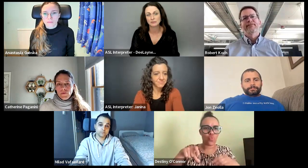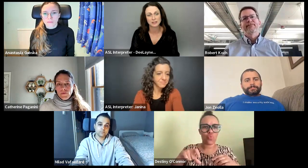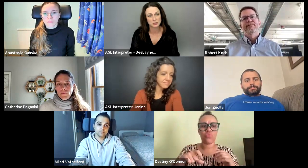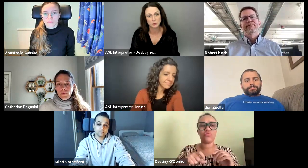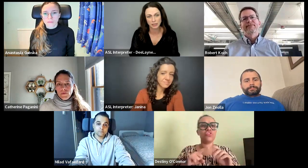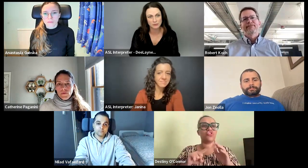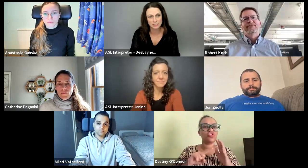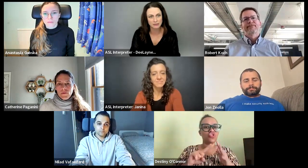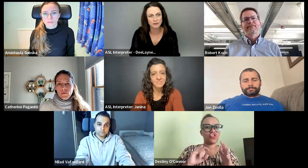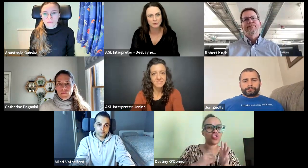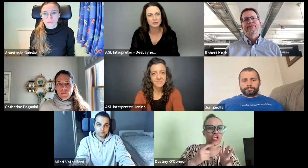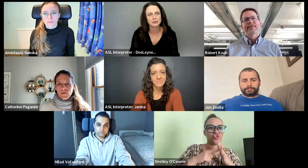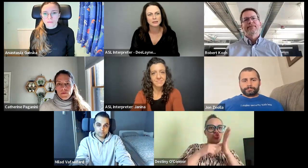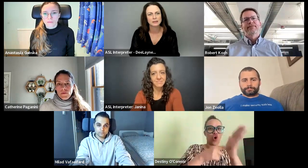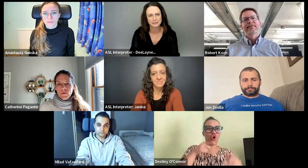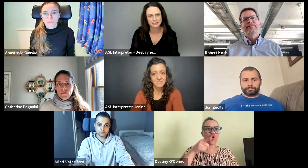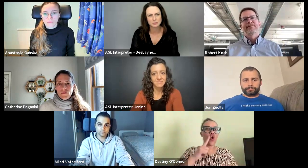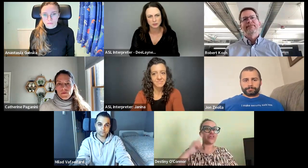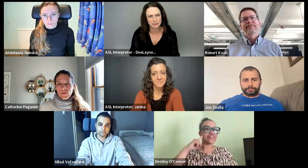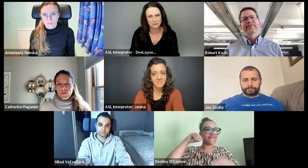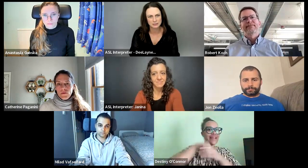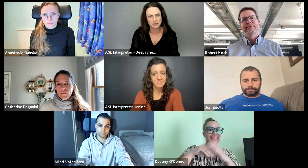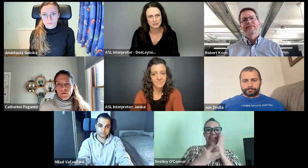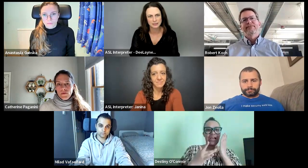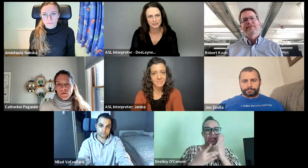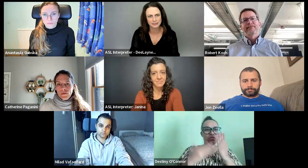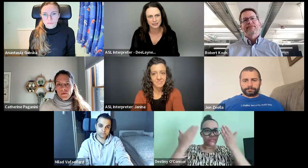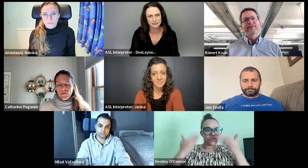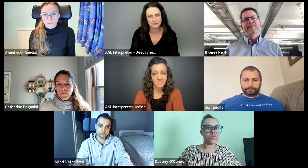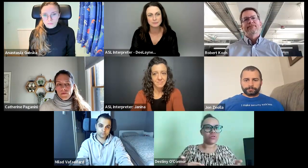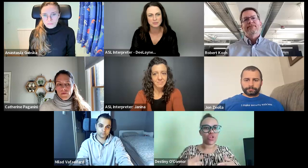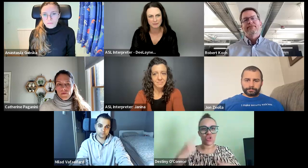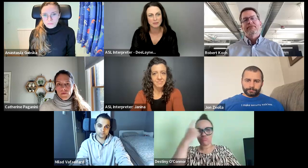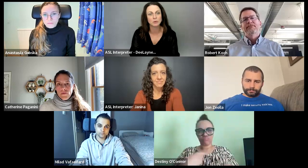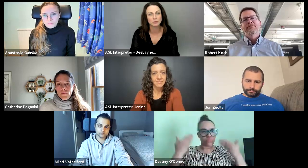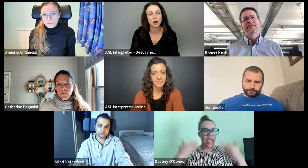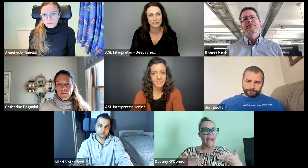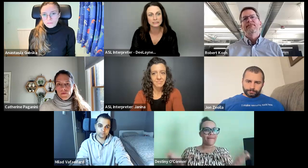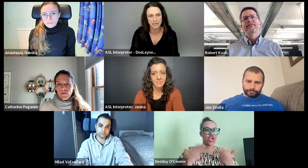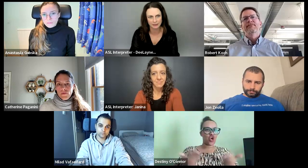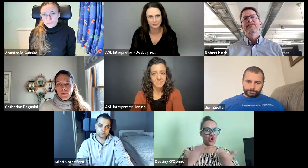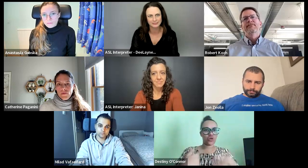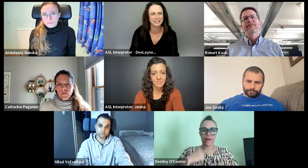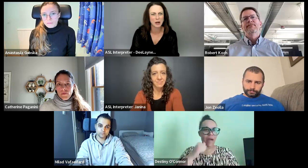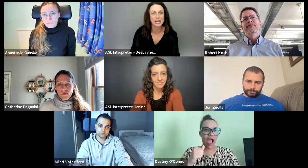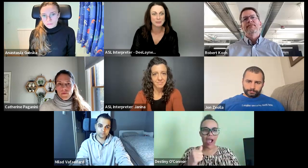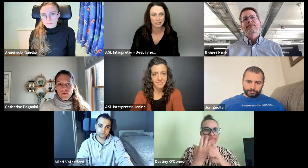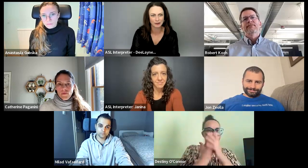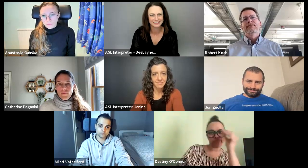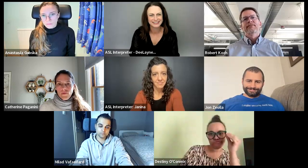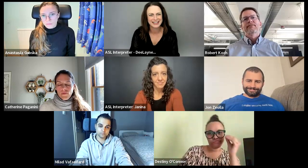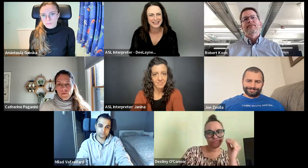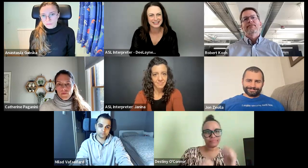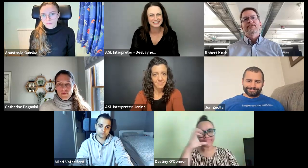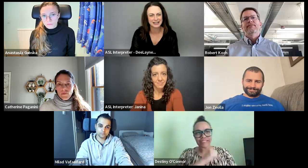professionals working in the tech environment, accessibility is key to that. And deaf people are in tech, you know, I am